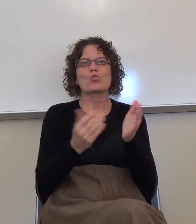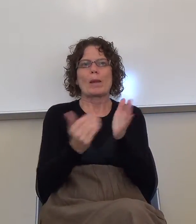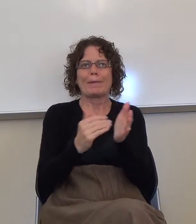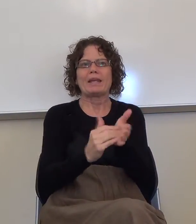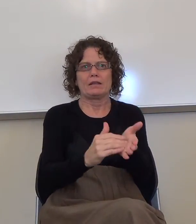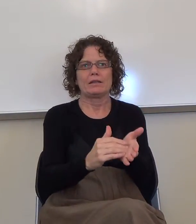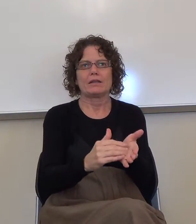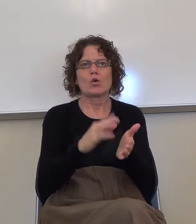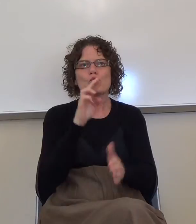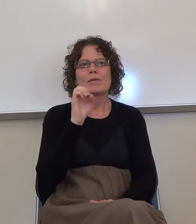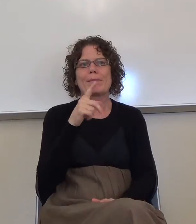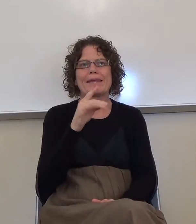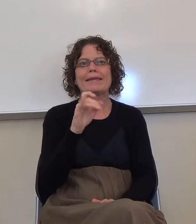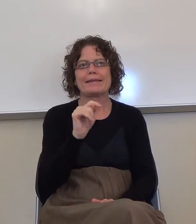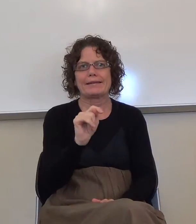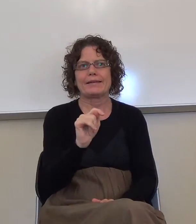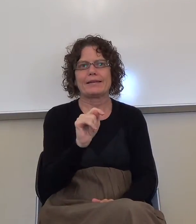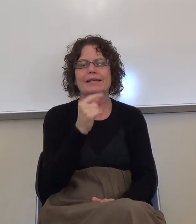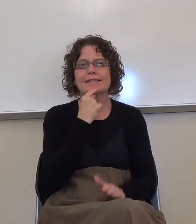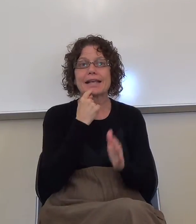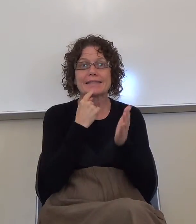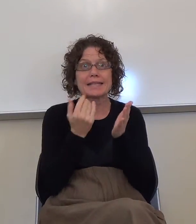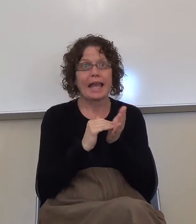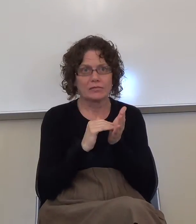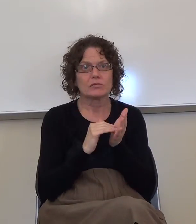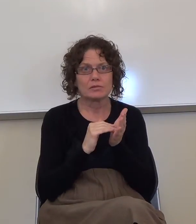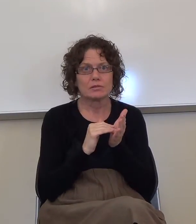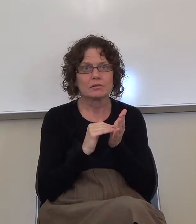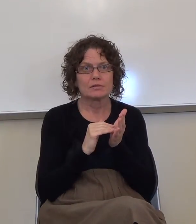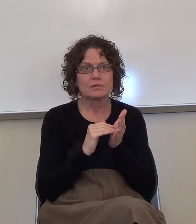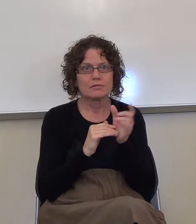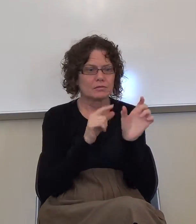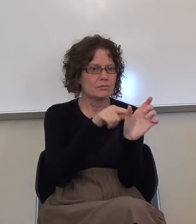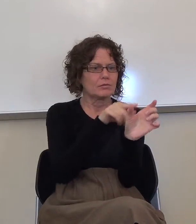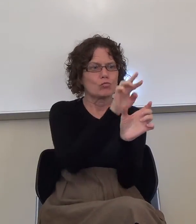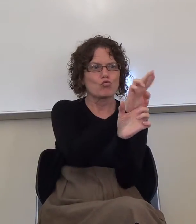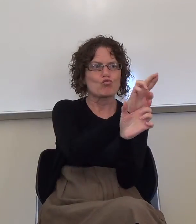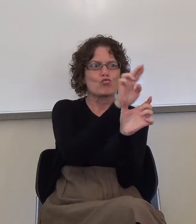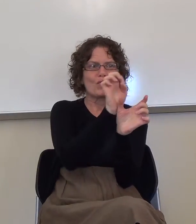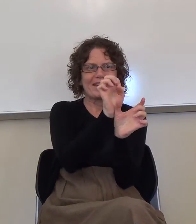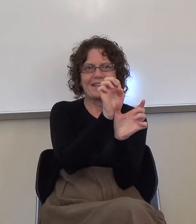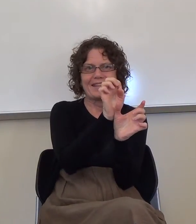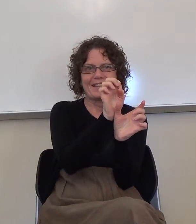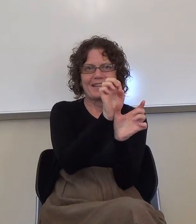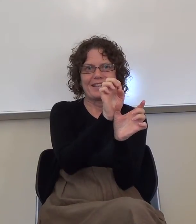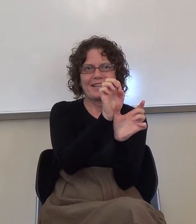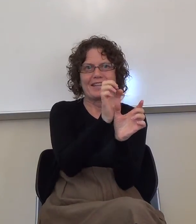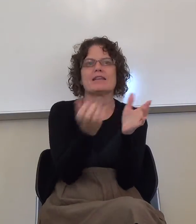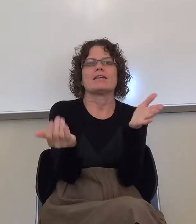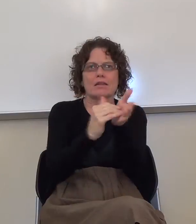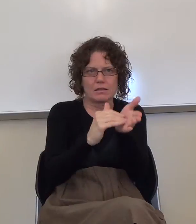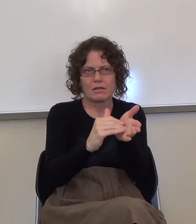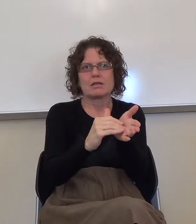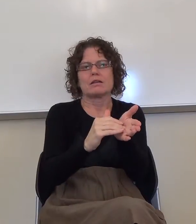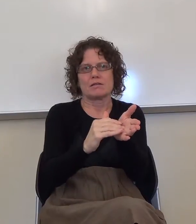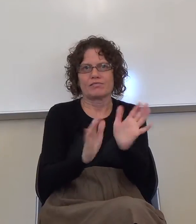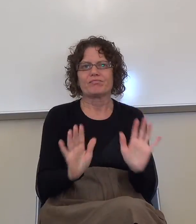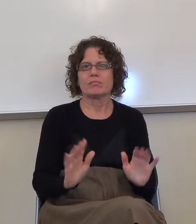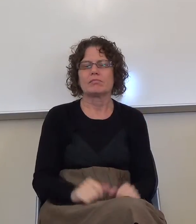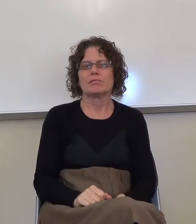Okay. Yeah. It says it again. That's what it means. A restatement which says the word again. So, here's the